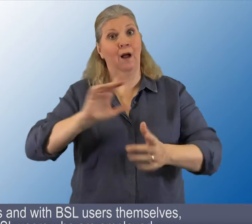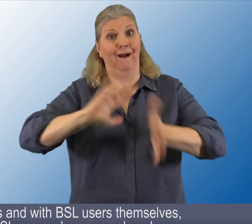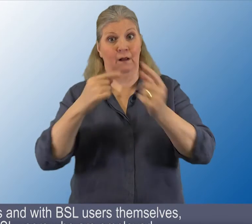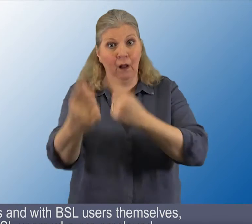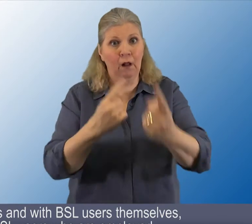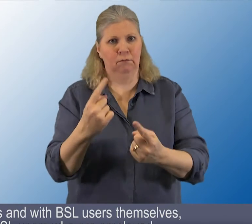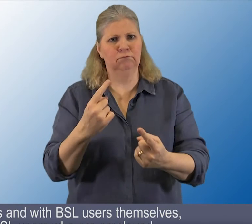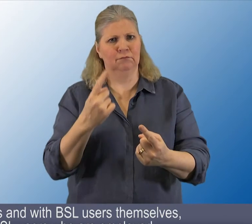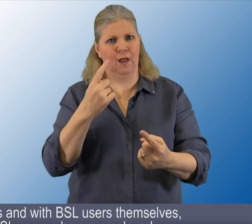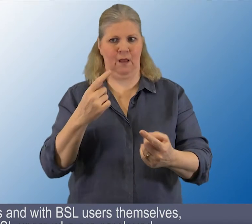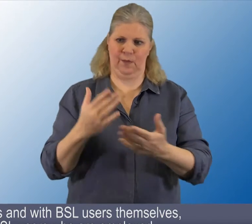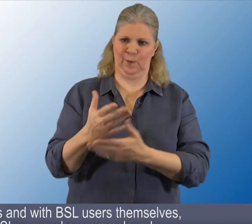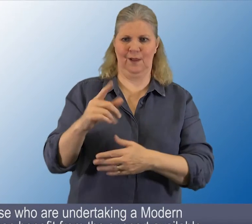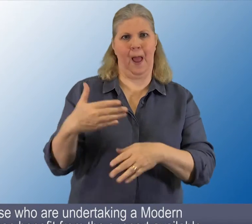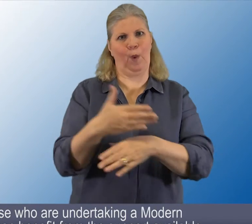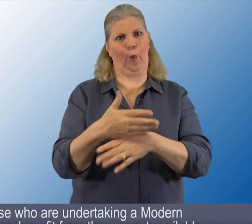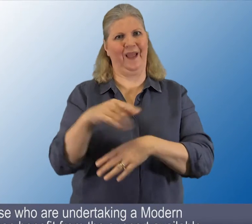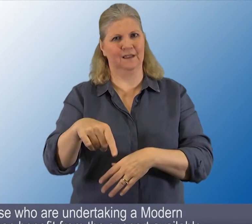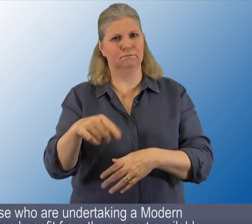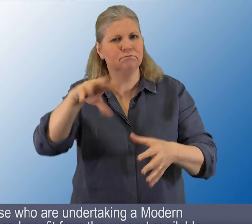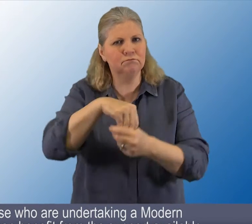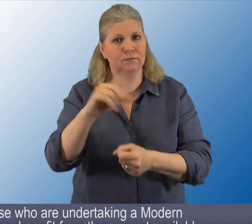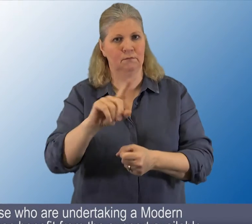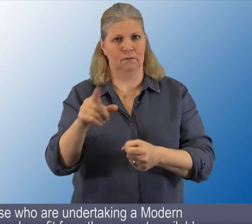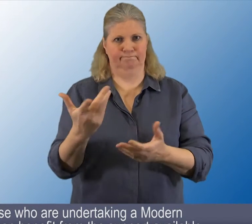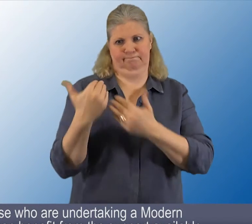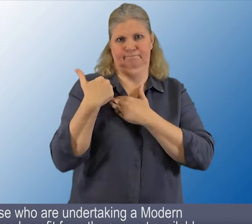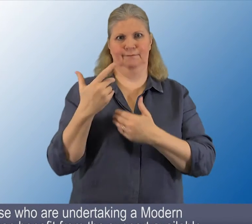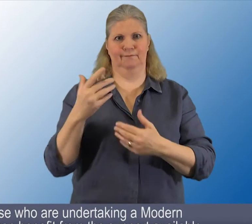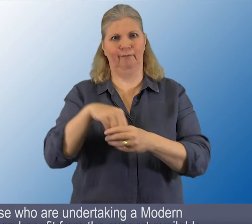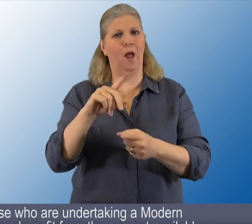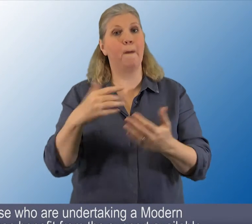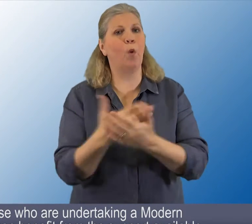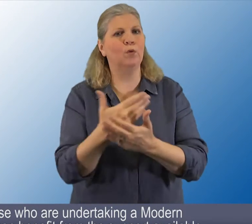including those who are undertaking a modern apprenticeship, can benefit from the support available.